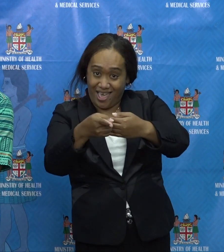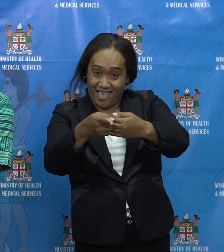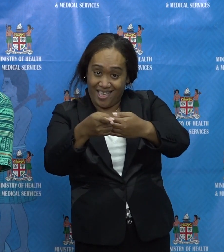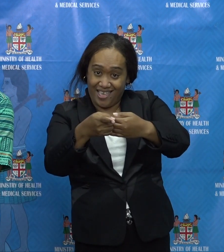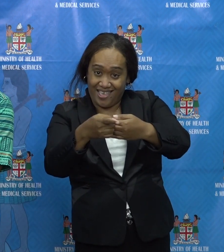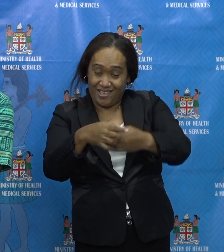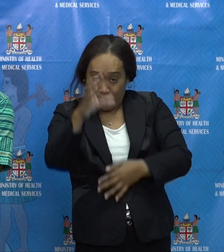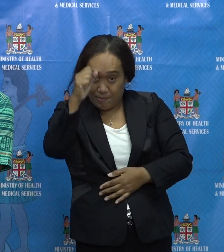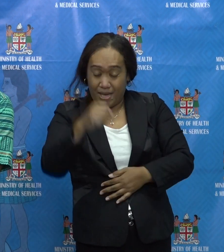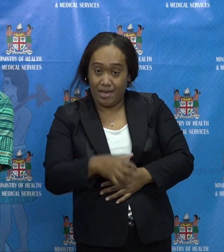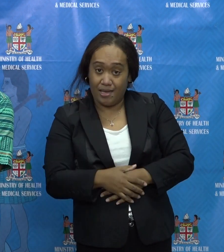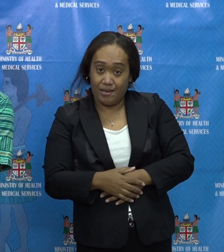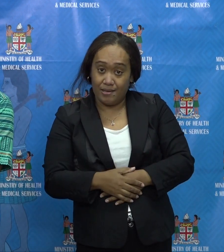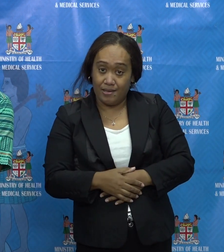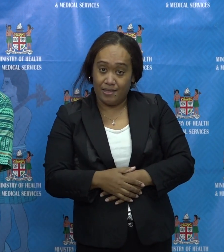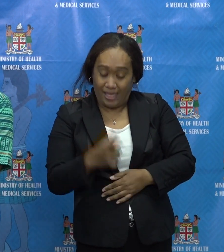we did it.